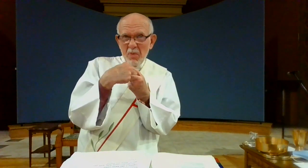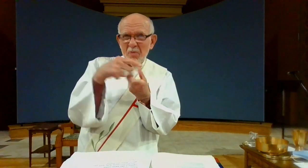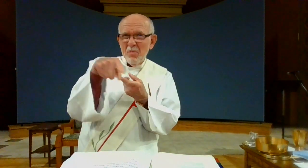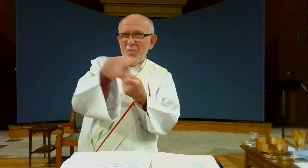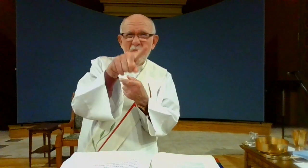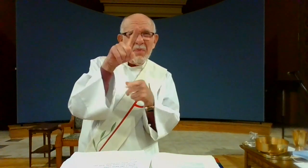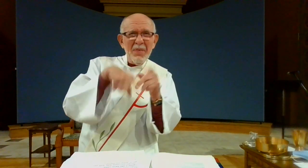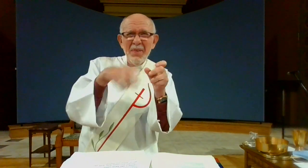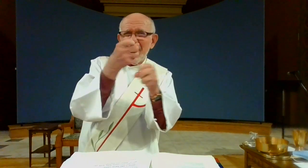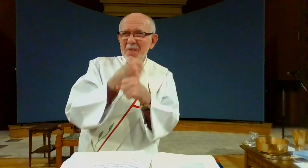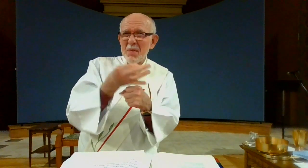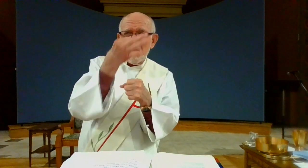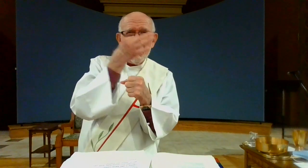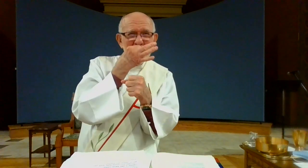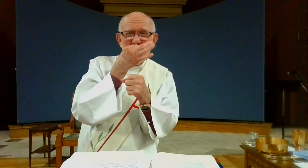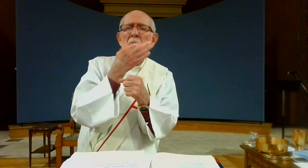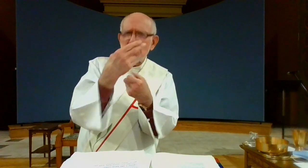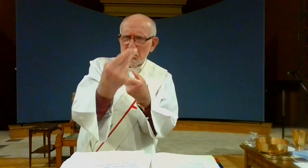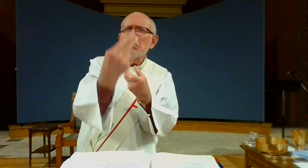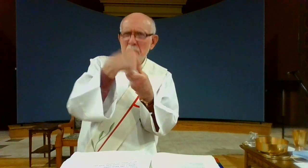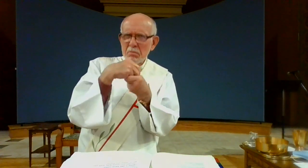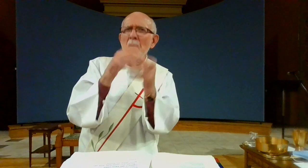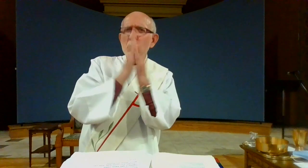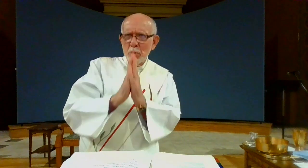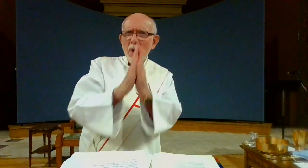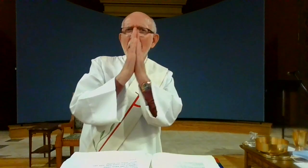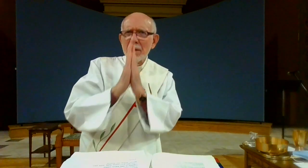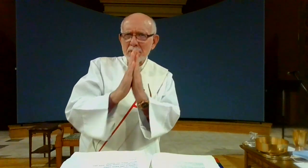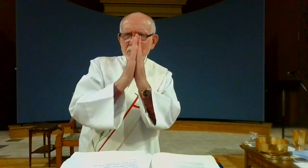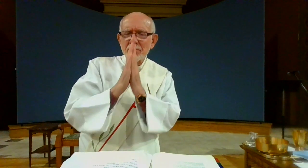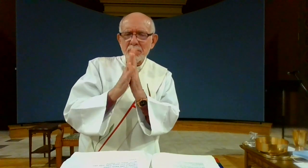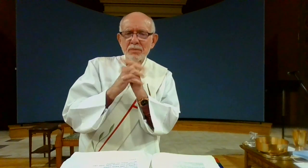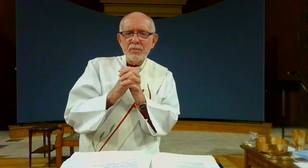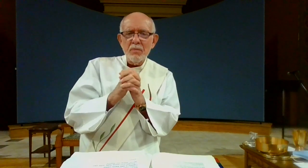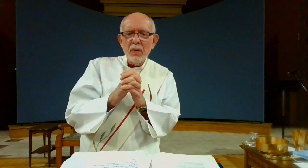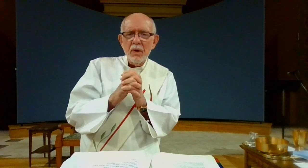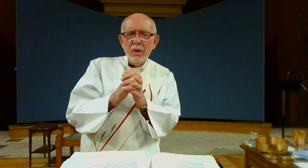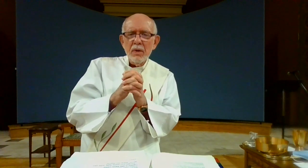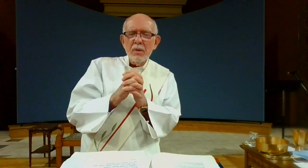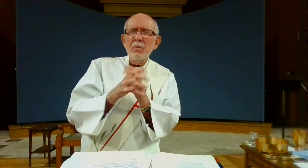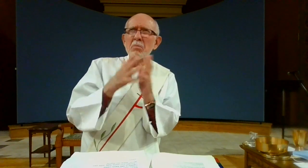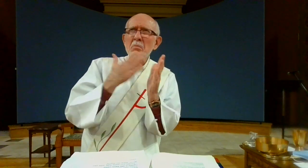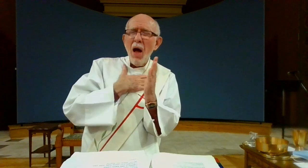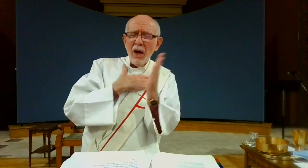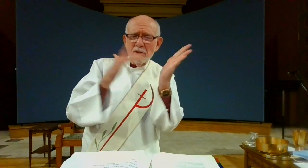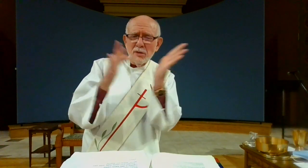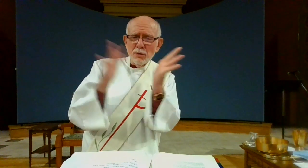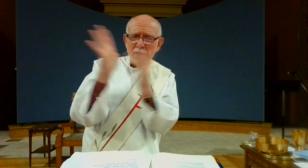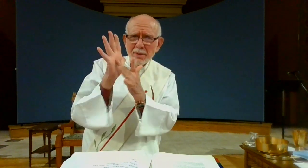Join me for those of you who cannot receive your communion directly Join me in prayer My